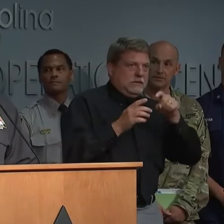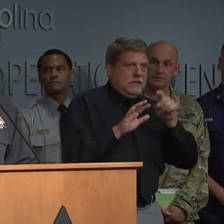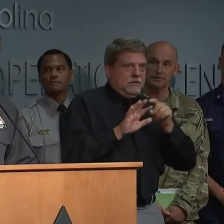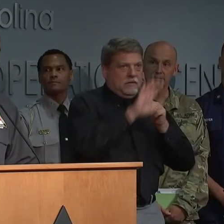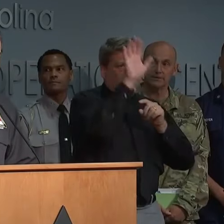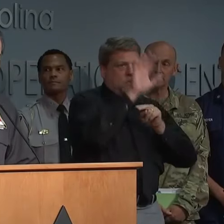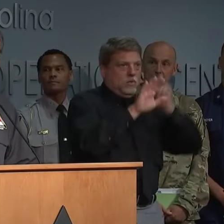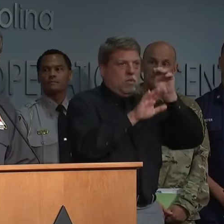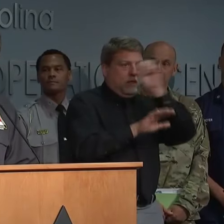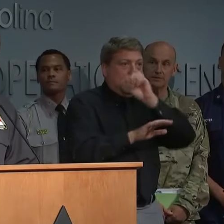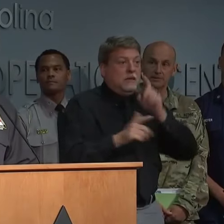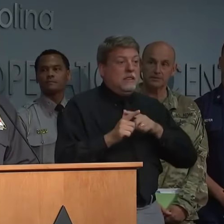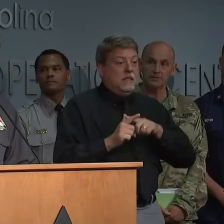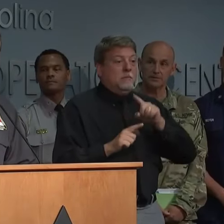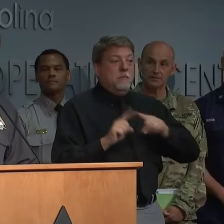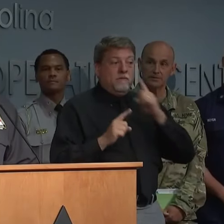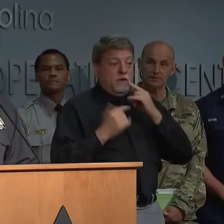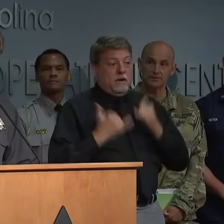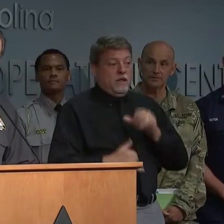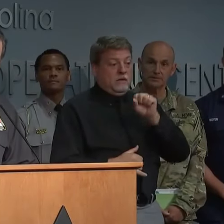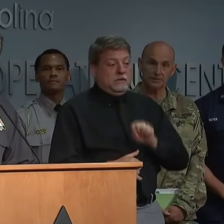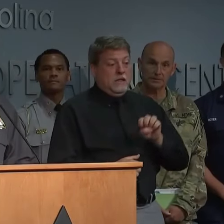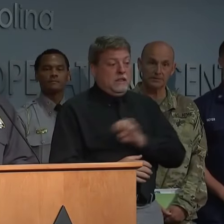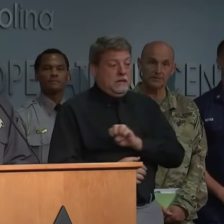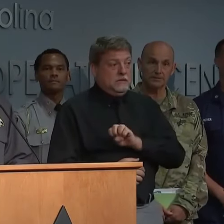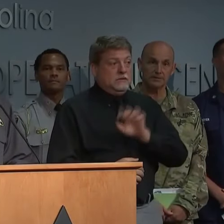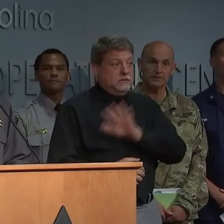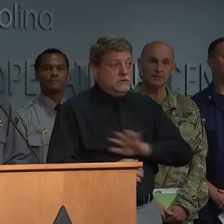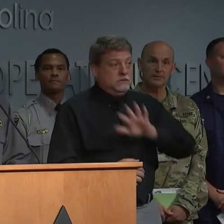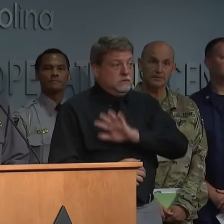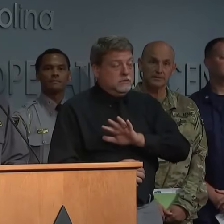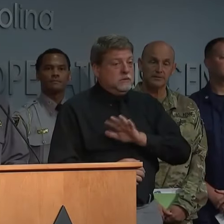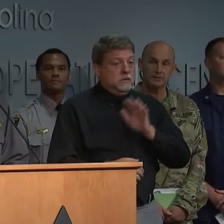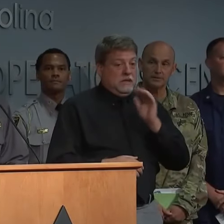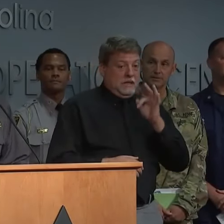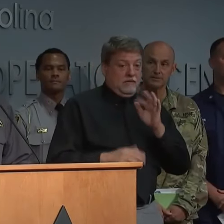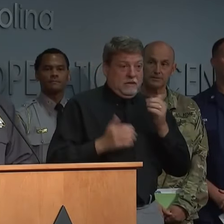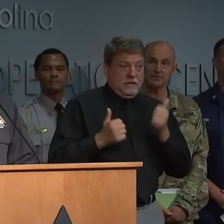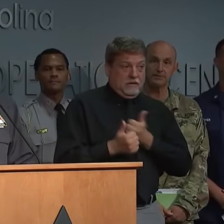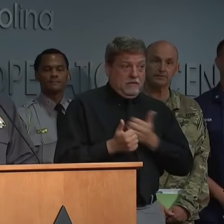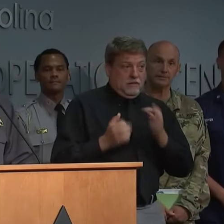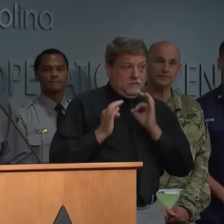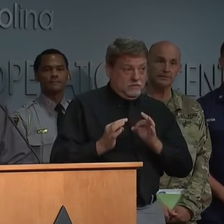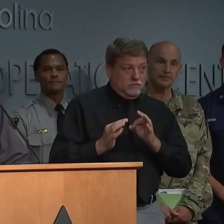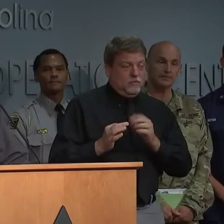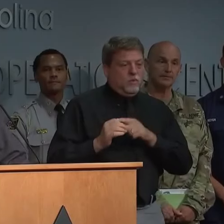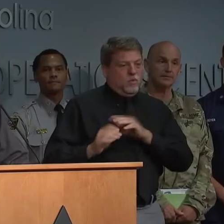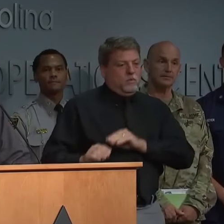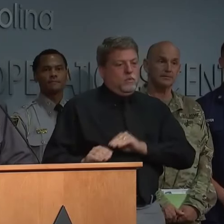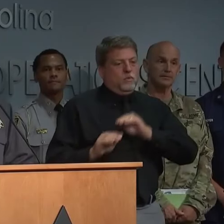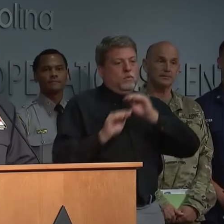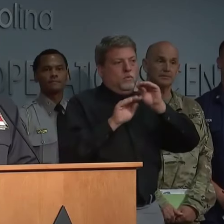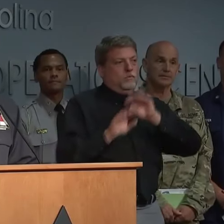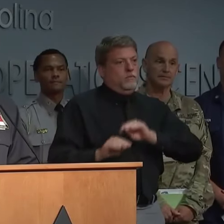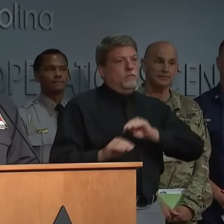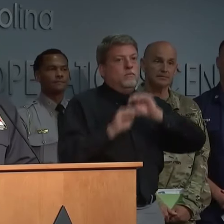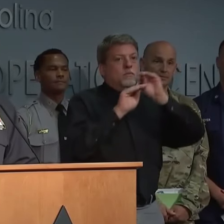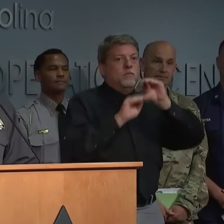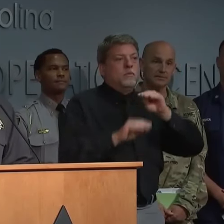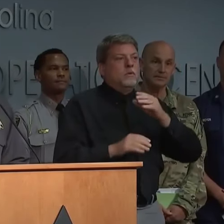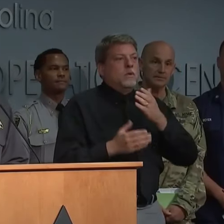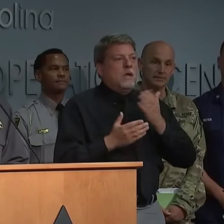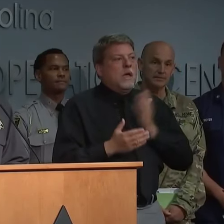state and maybe even transferring assets to the northeastern part of the state depending on the damage there and the